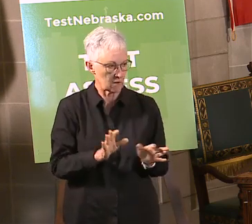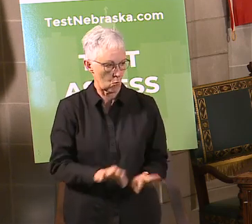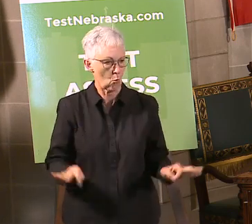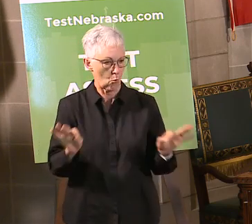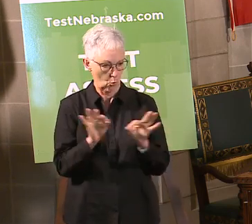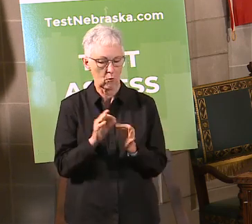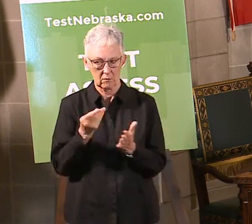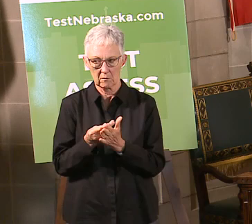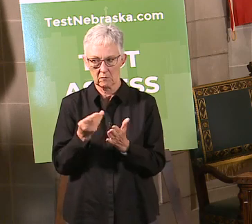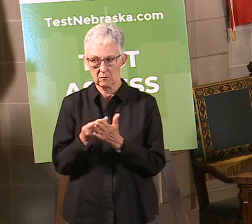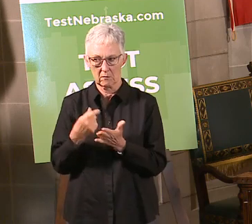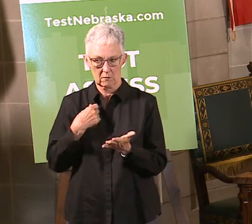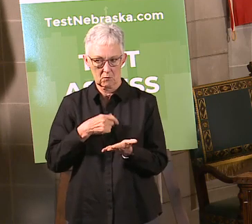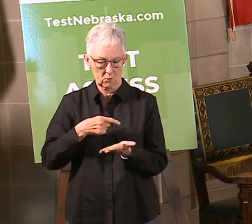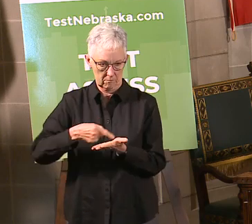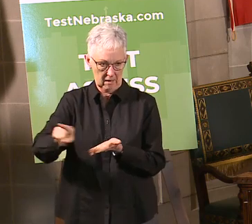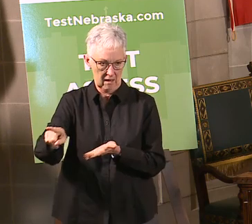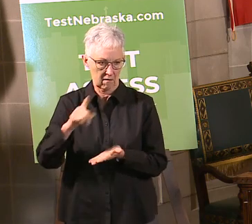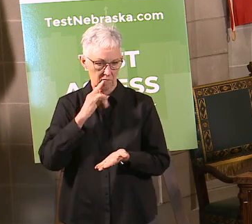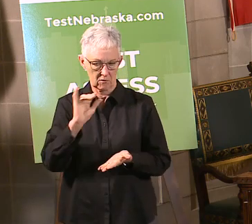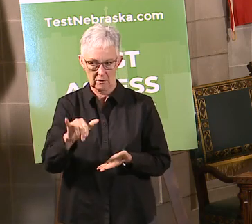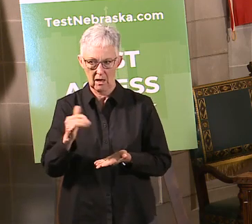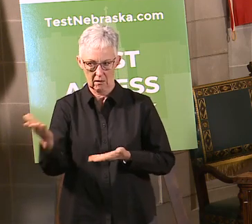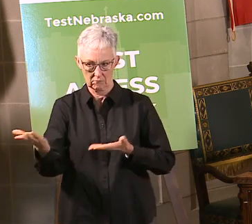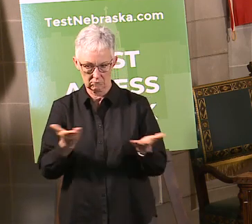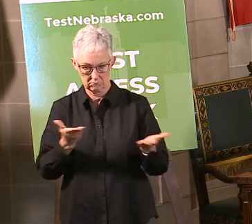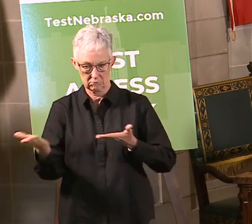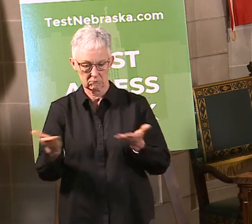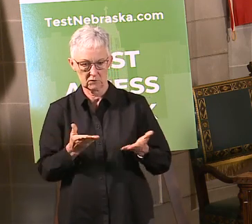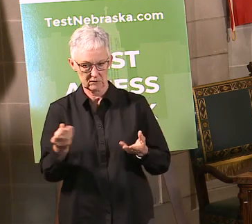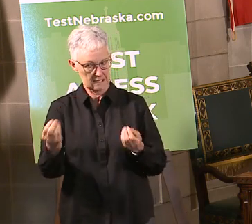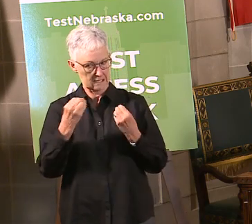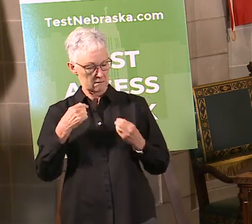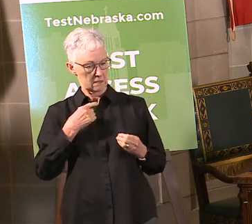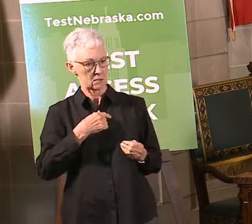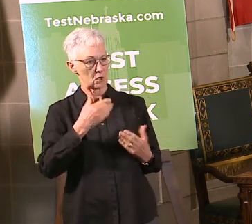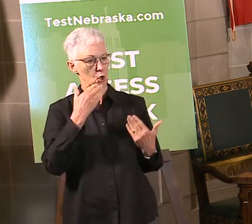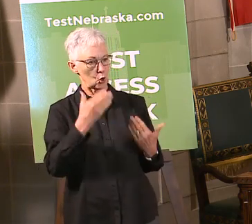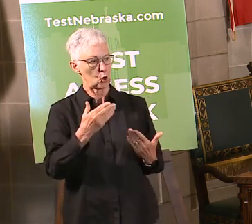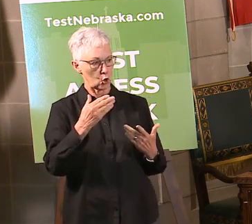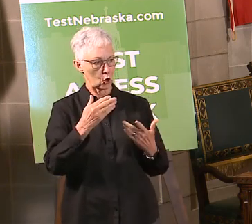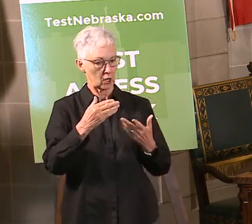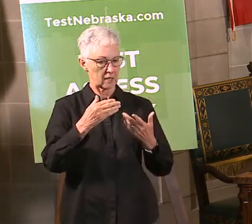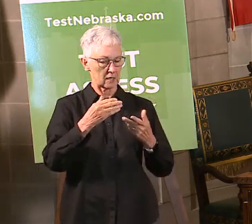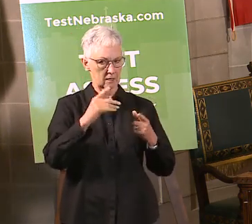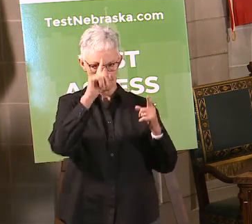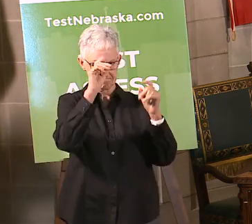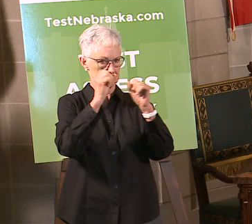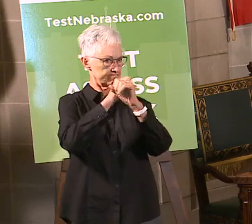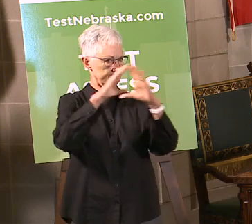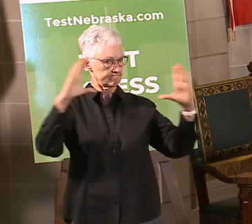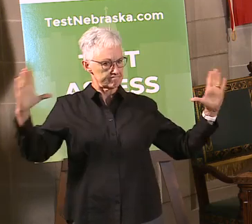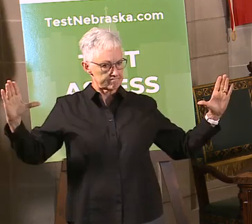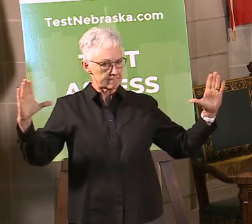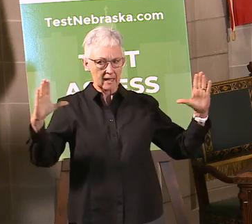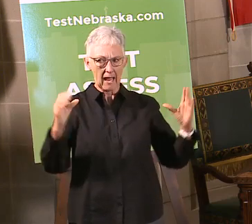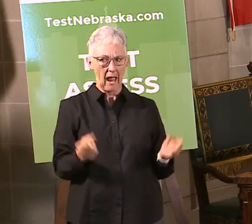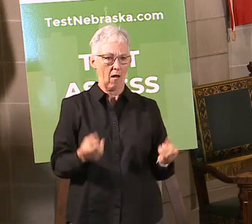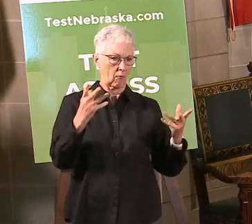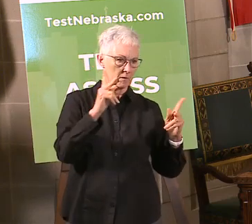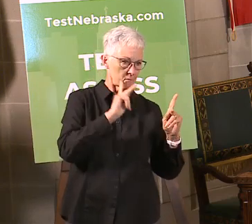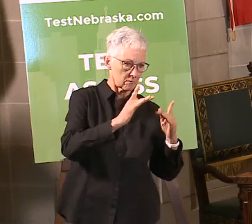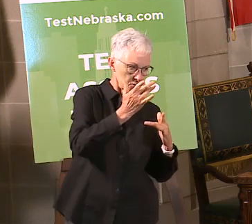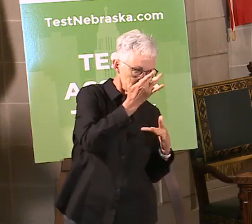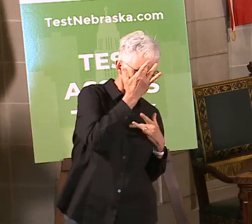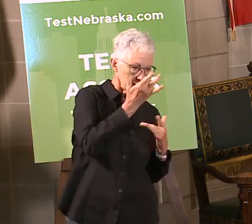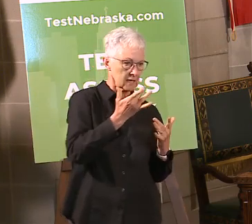and make sure that we can get a good picture on what's going on here in the rest of the state. So we're very excited about the progress, and we want to continue to make more